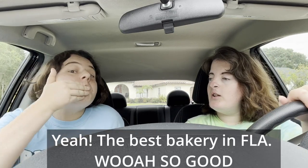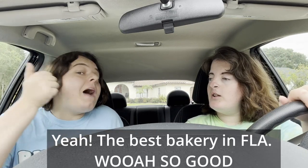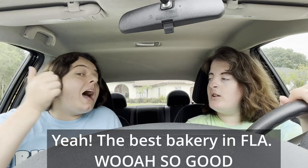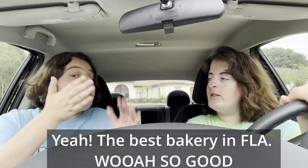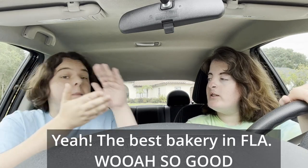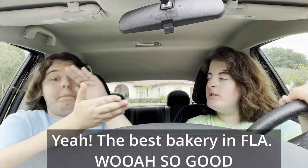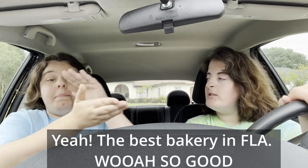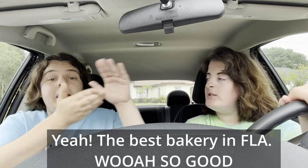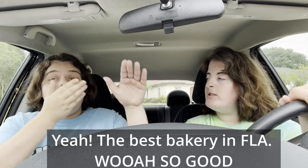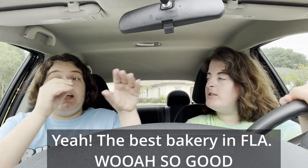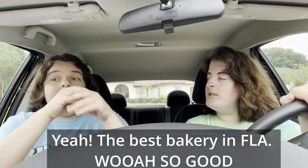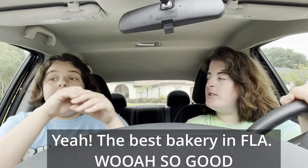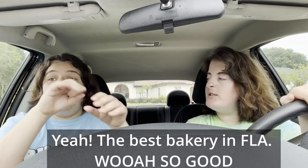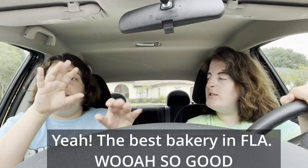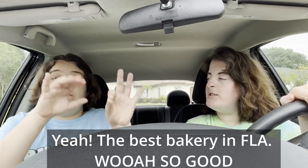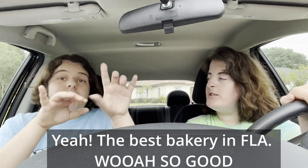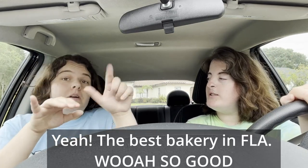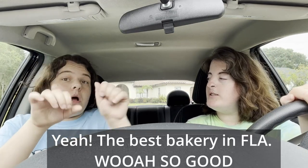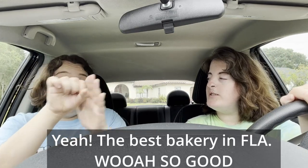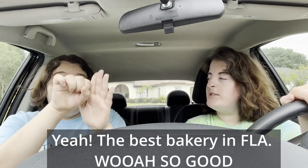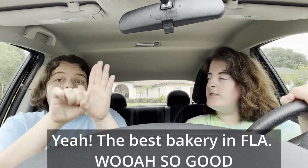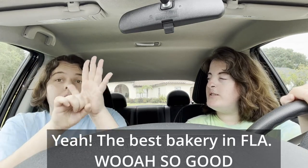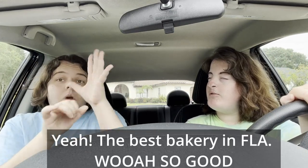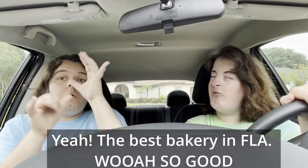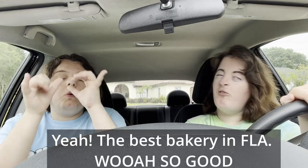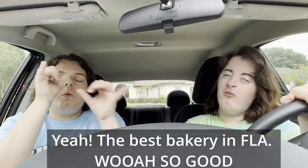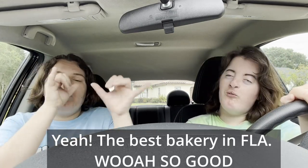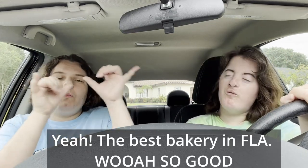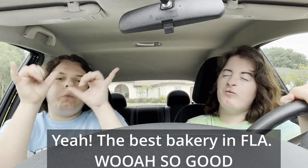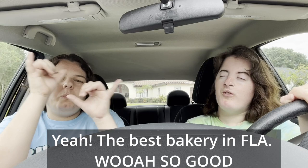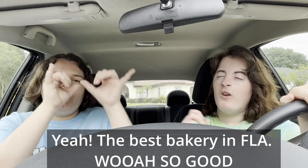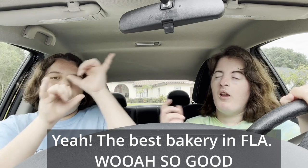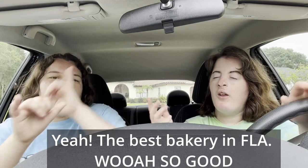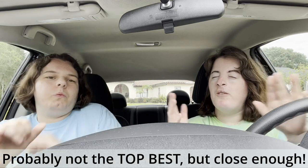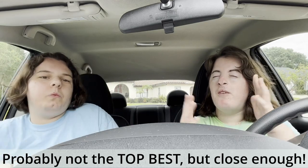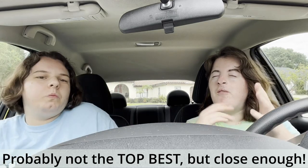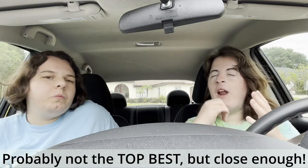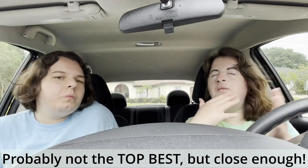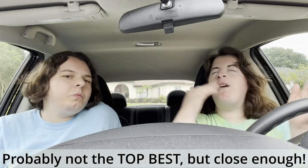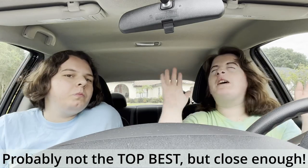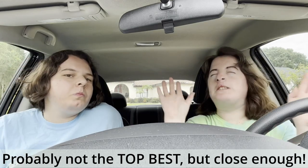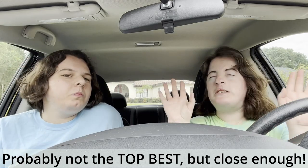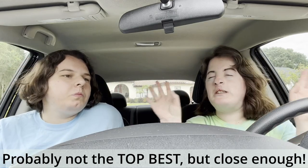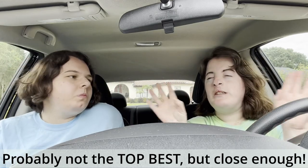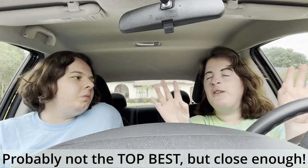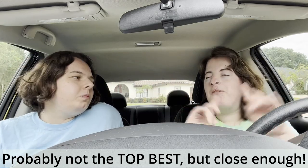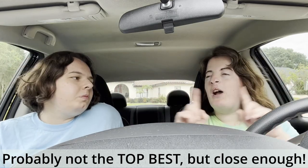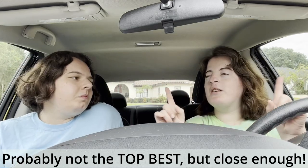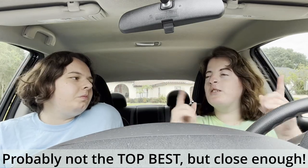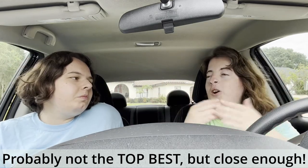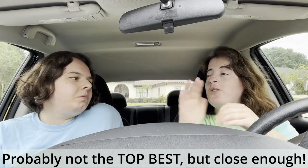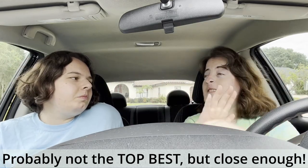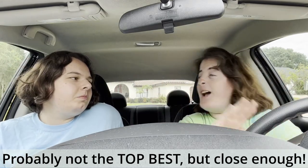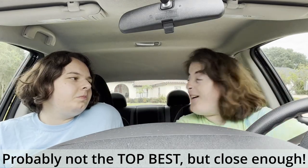But. Go to eat. Go. Do. I'm gonna pay. Pay. I'm gonna Hello!